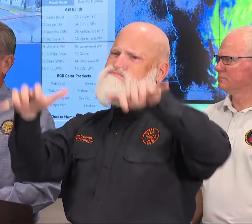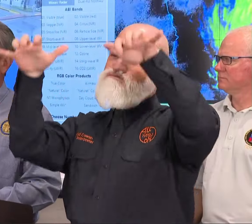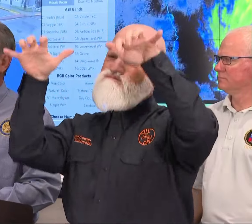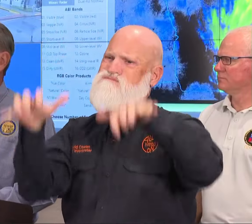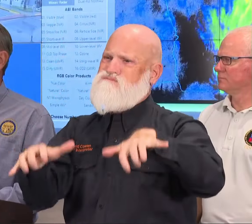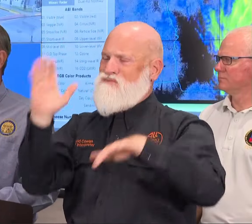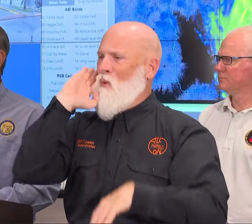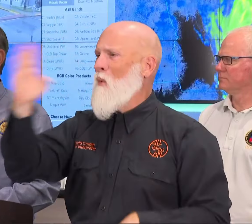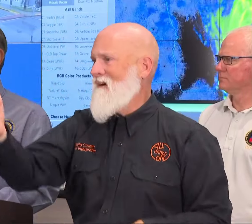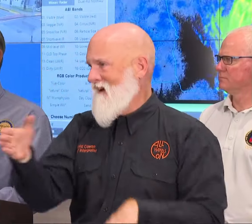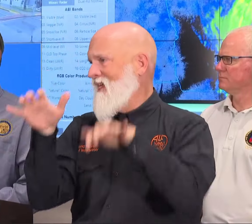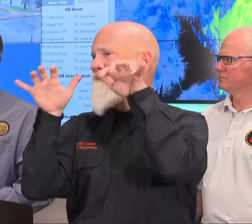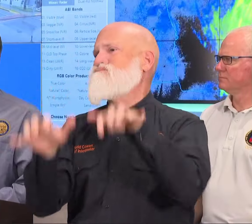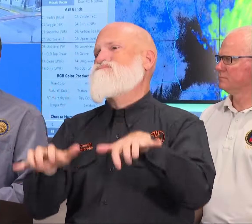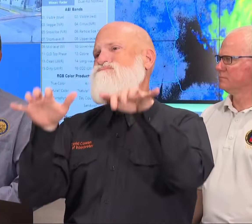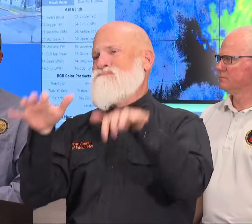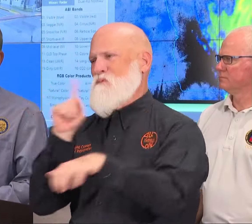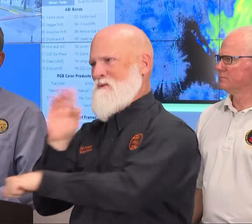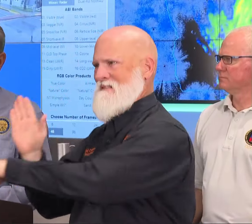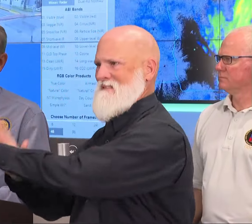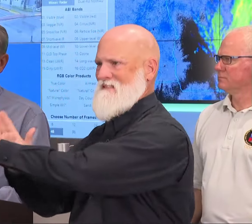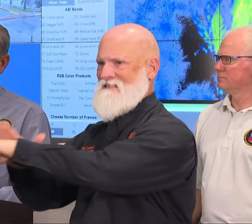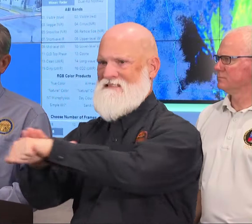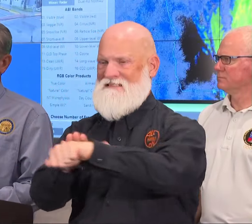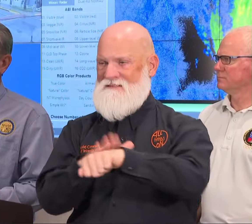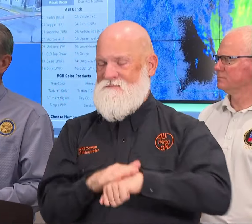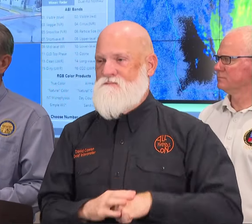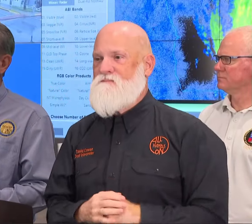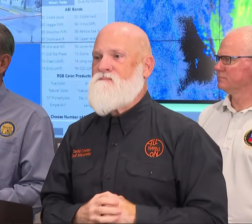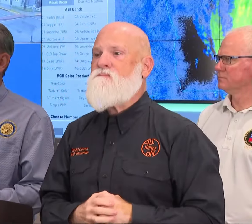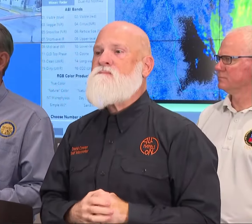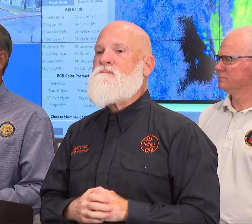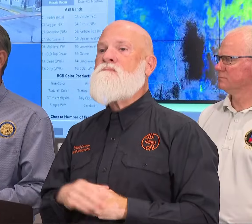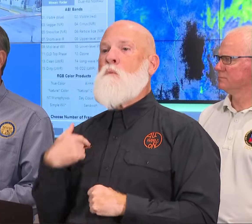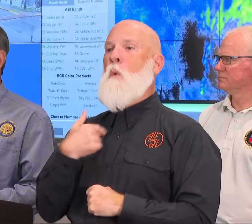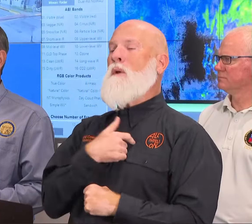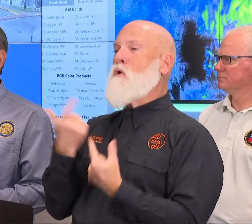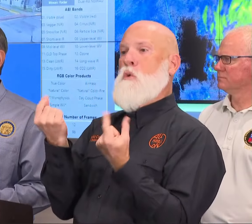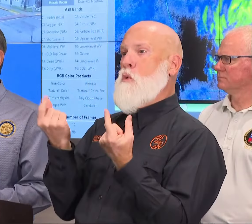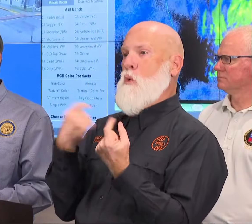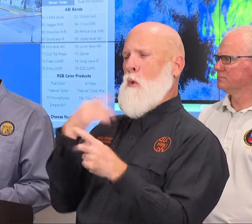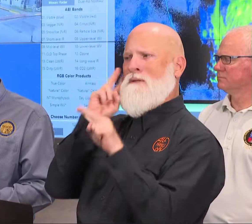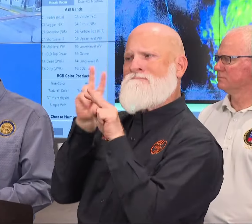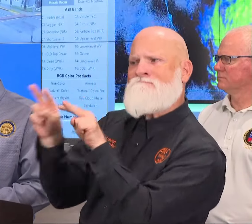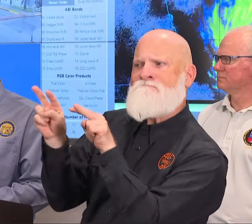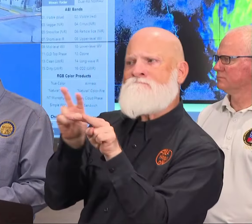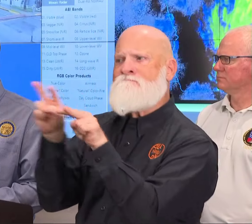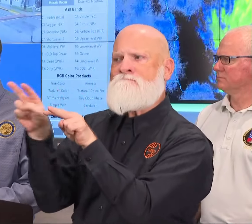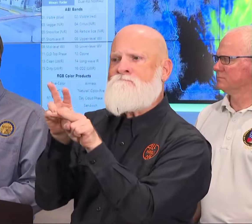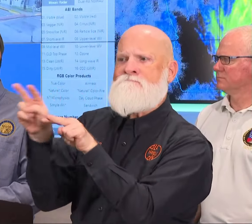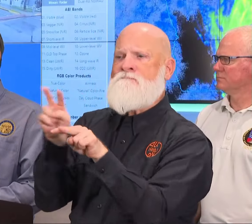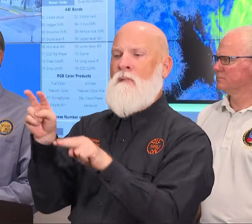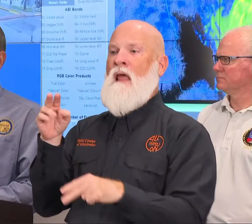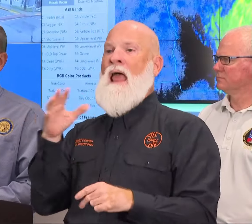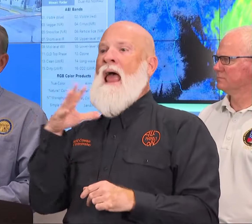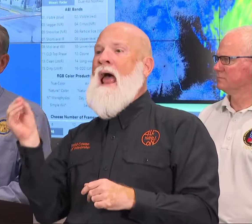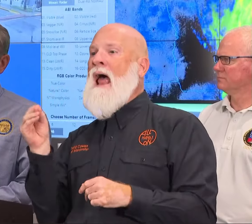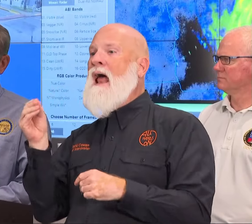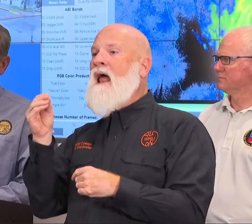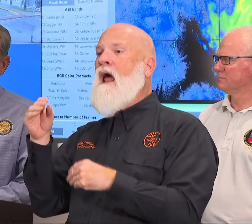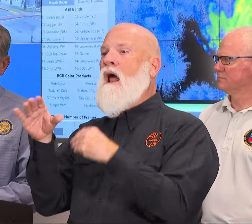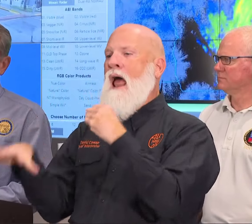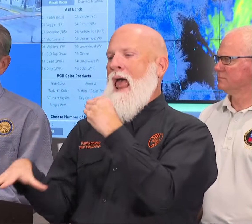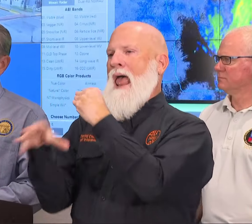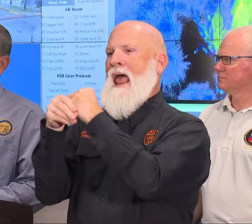The two models that we're watching the best case scenario we're going to get another four to five inches of rain on top of what we already had. The worst case